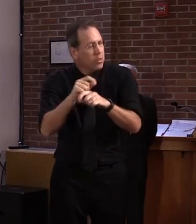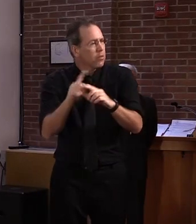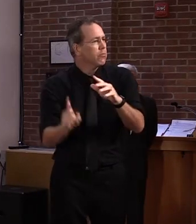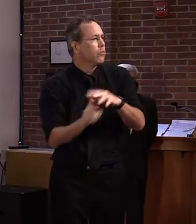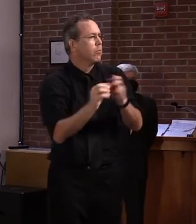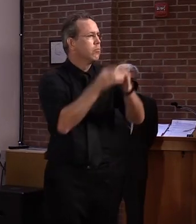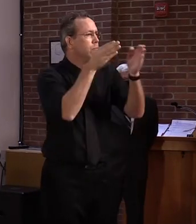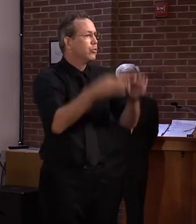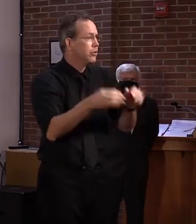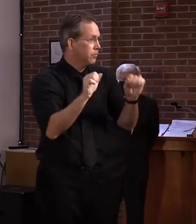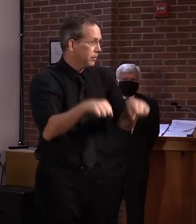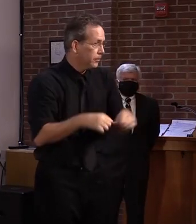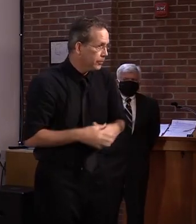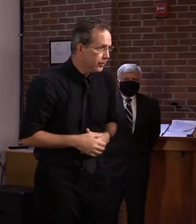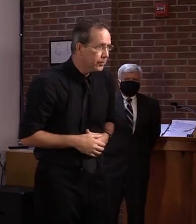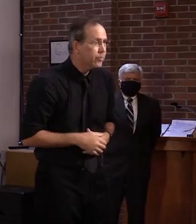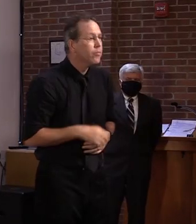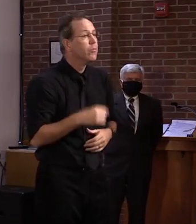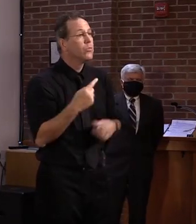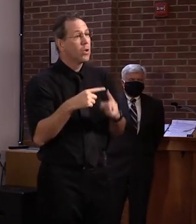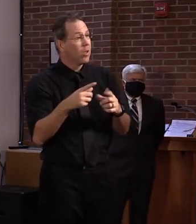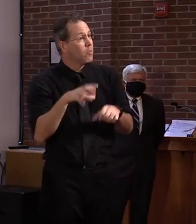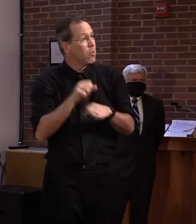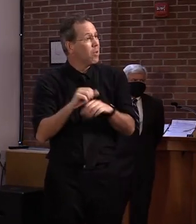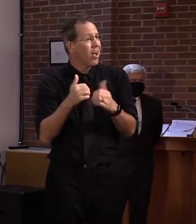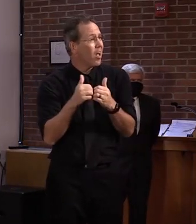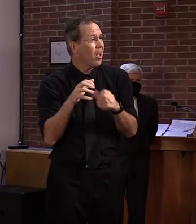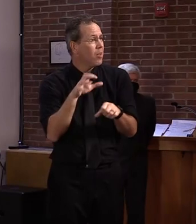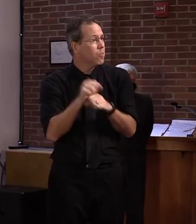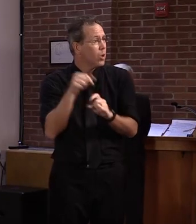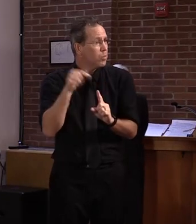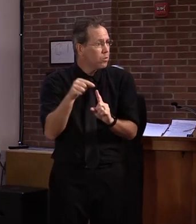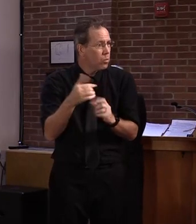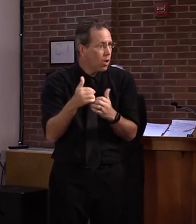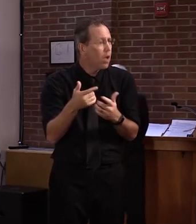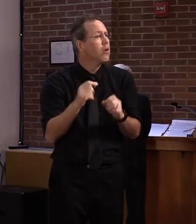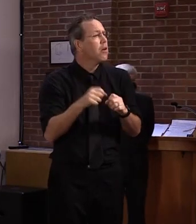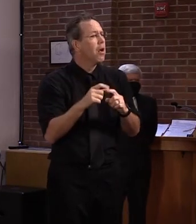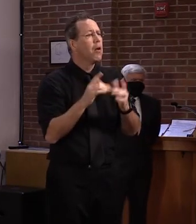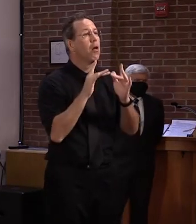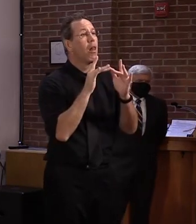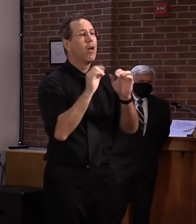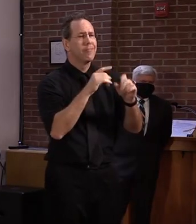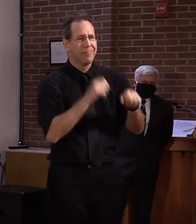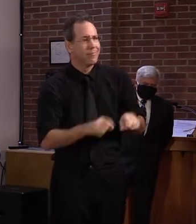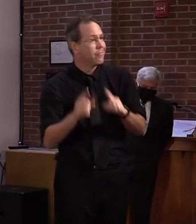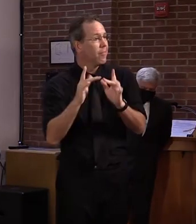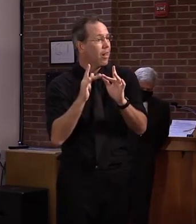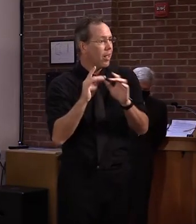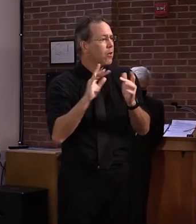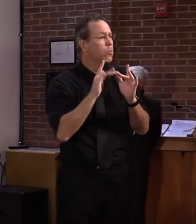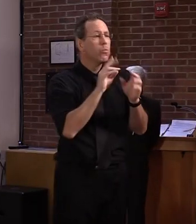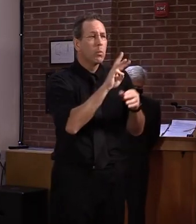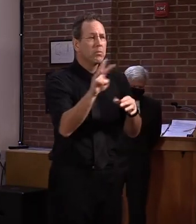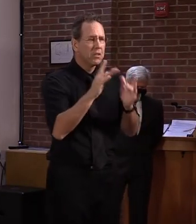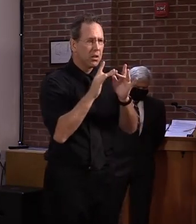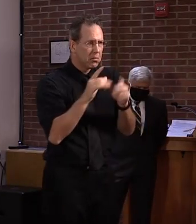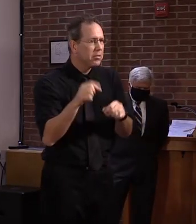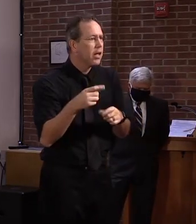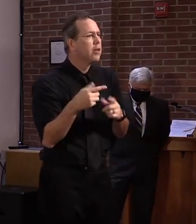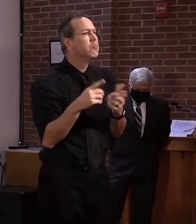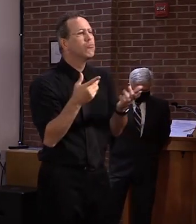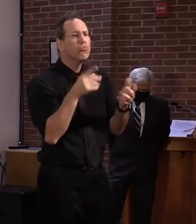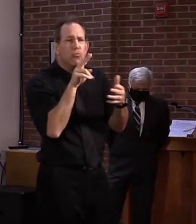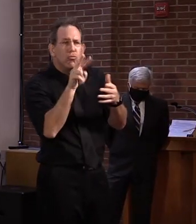beginning this Thursday, August 27th, customers will be able to go to our website to schedule